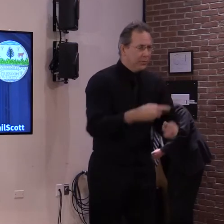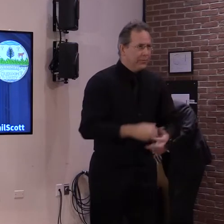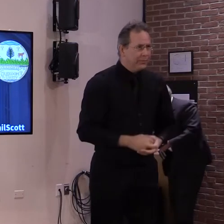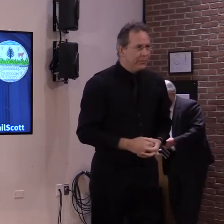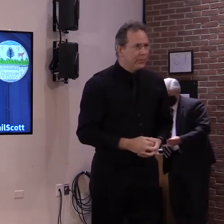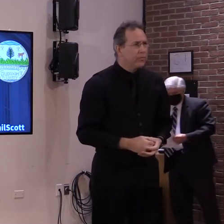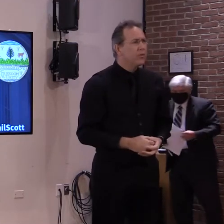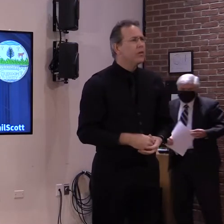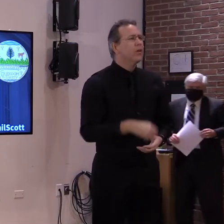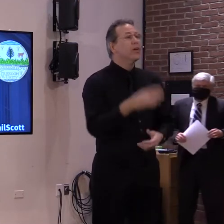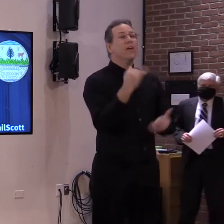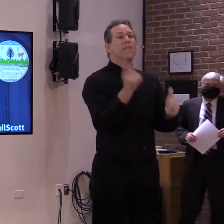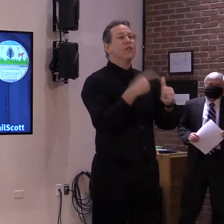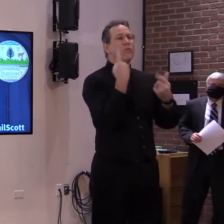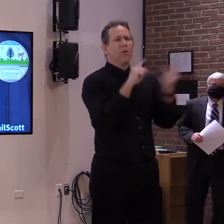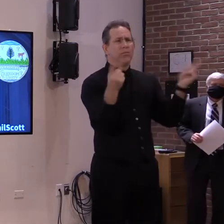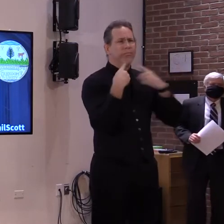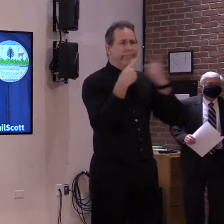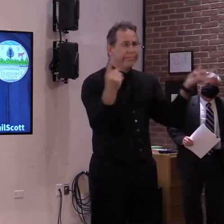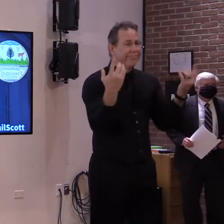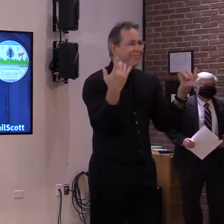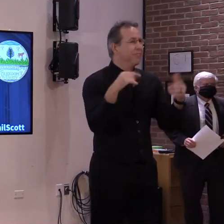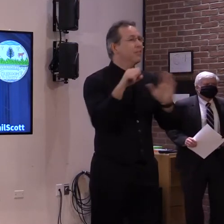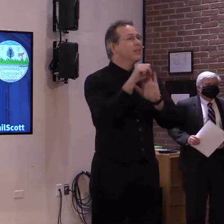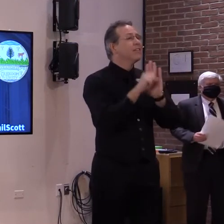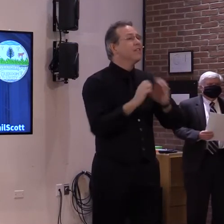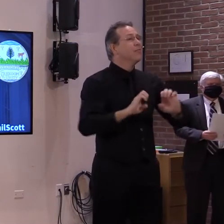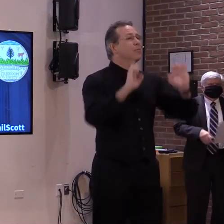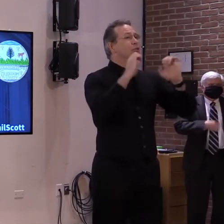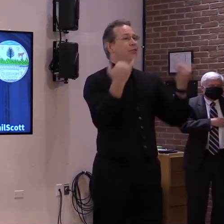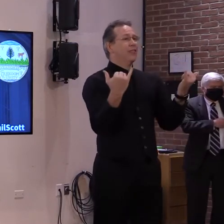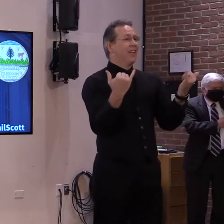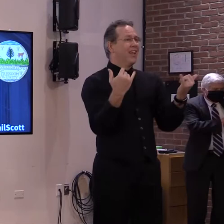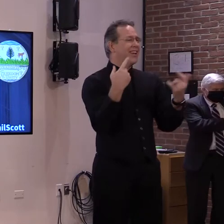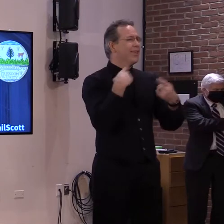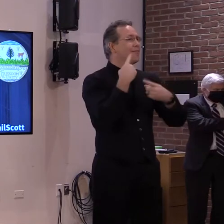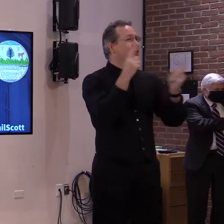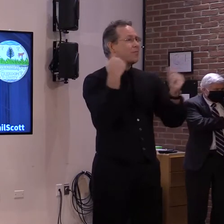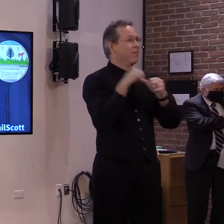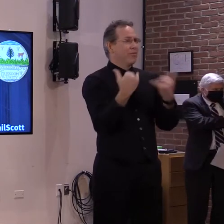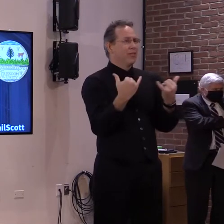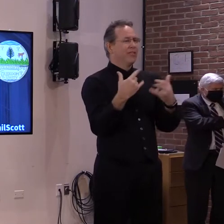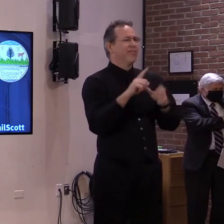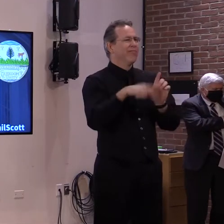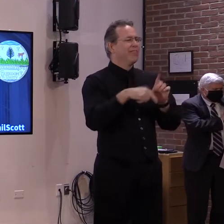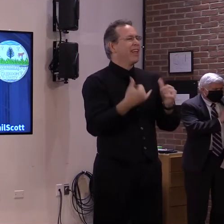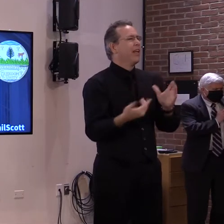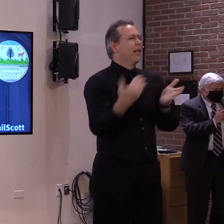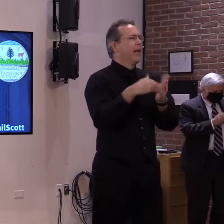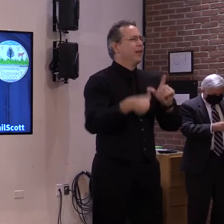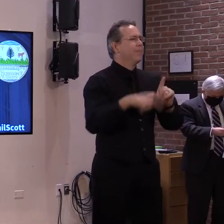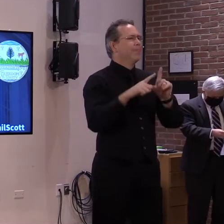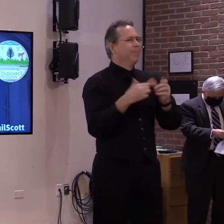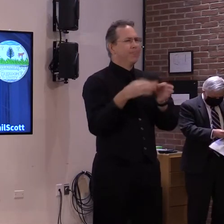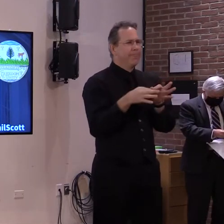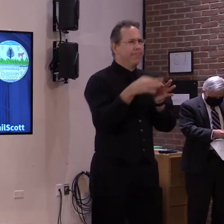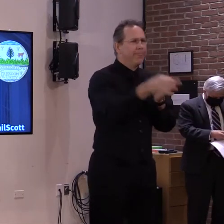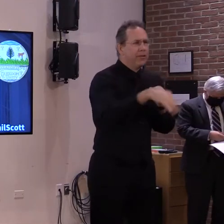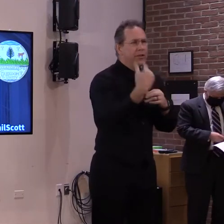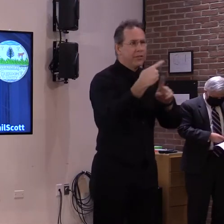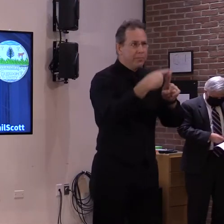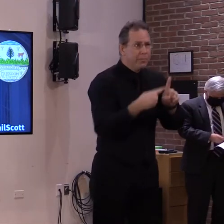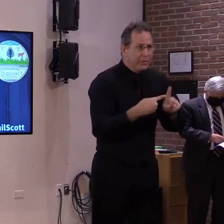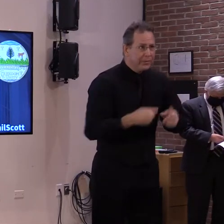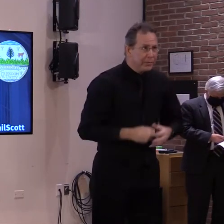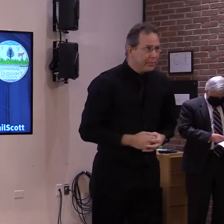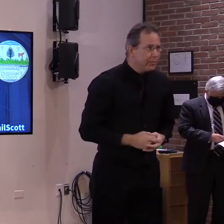First, this morning I signed an executive order extending the state of emergency for another month. As a reminder, this is simply a